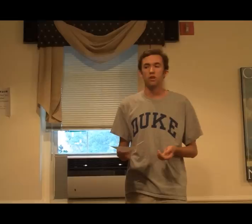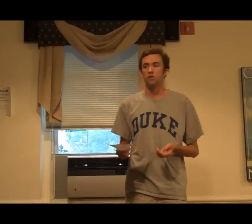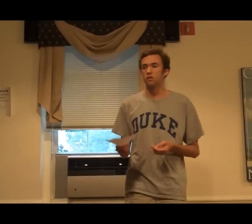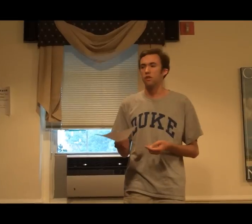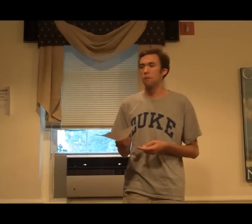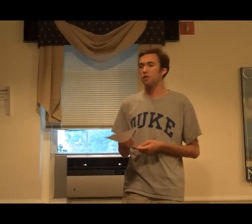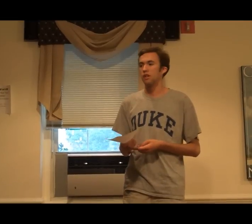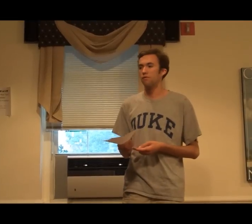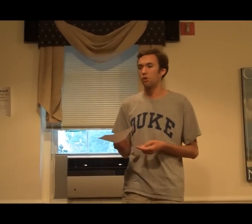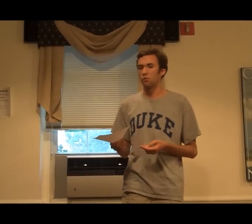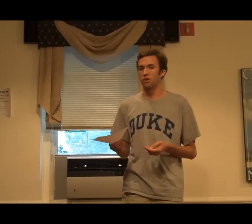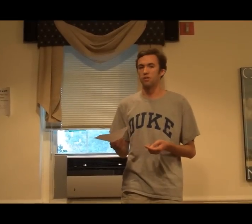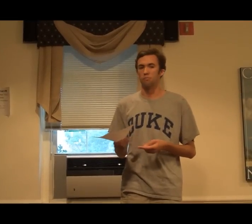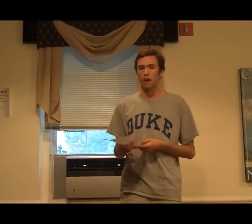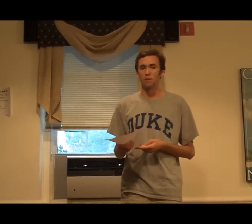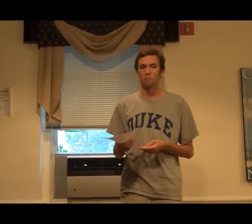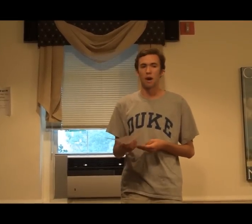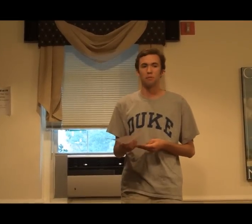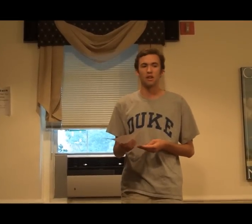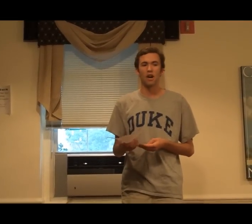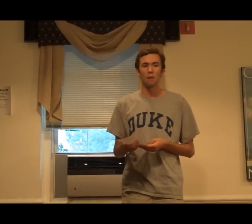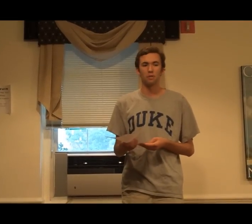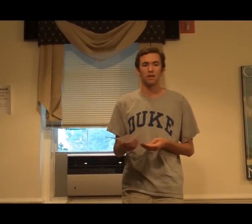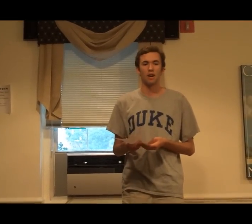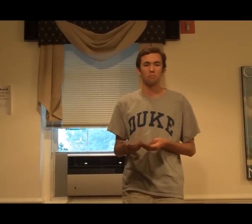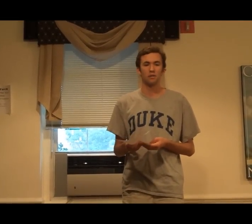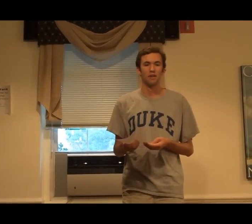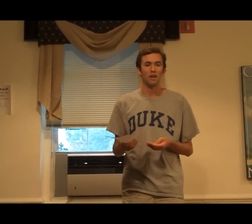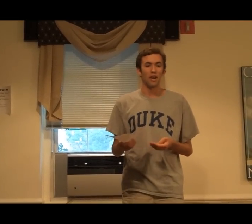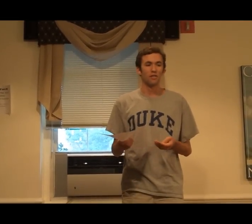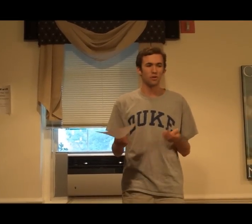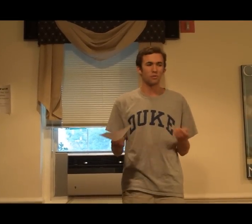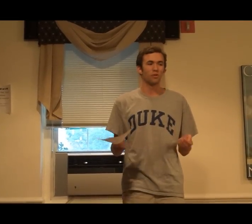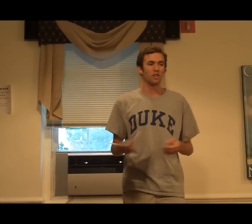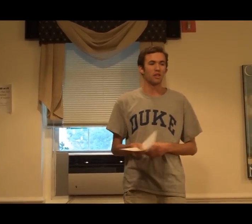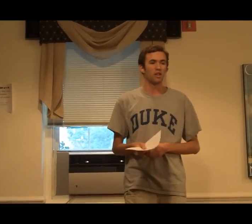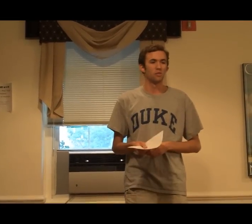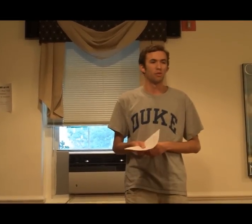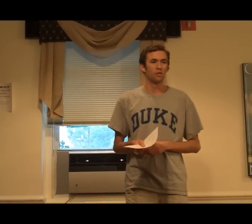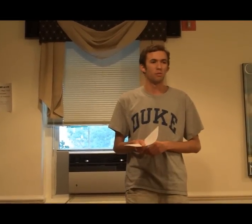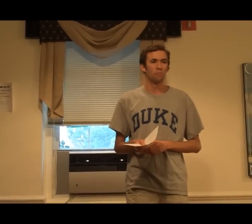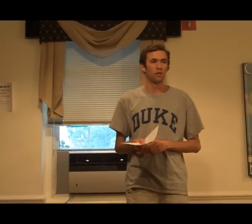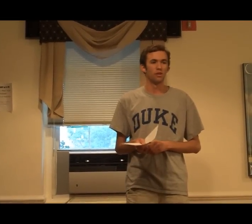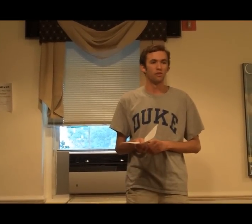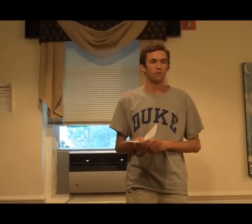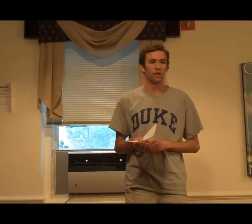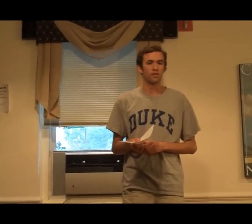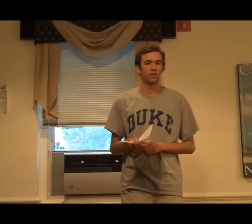able to say four words, Mama, Papa, Cup, and Pup. And those were only intelligible to the people who had raised her.